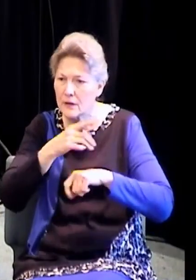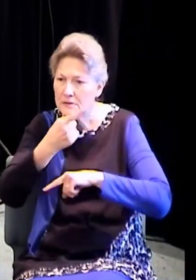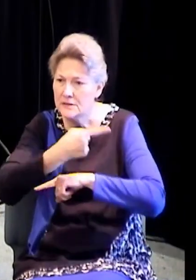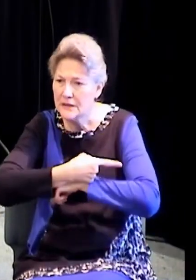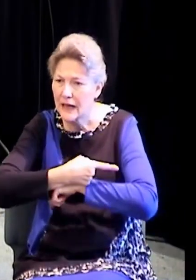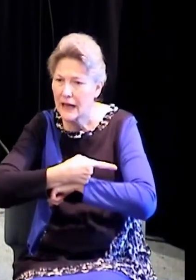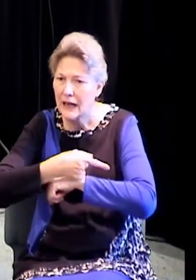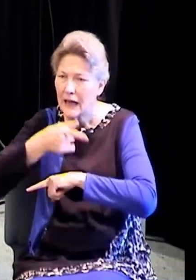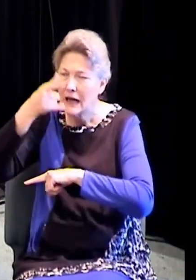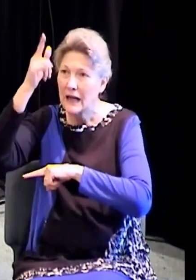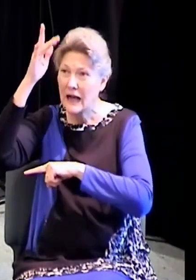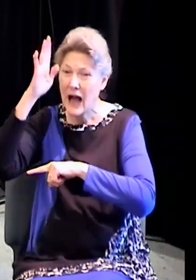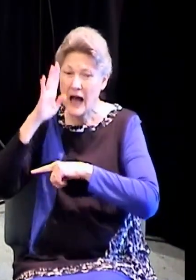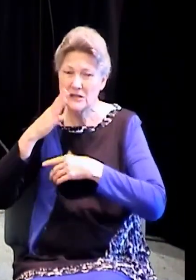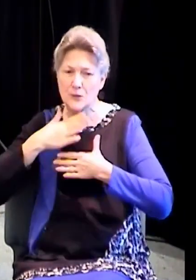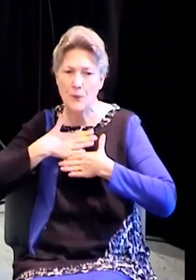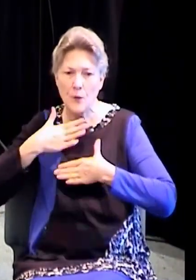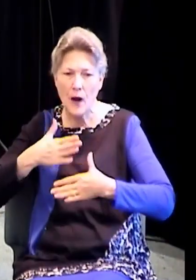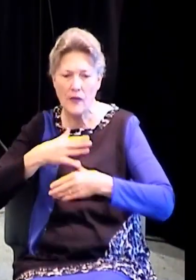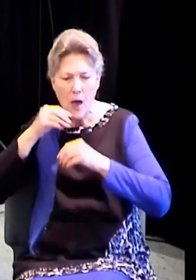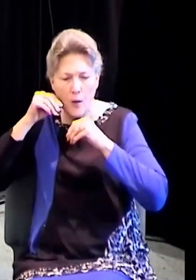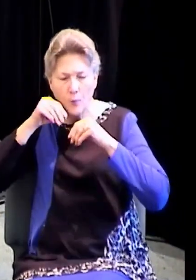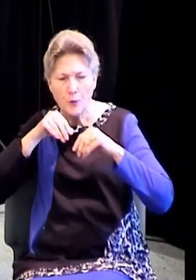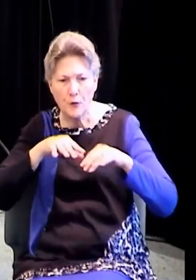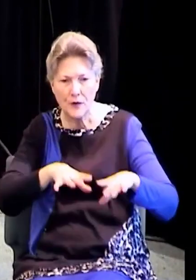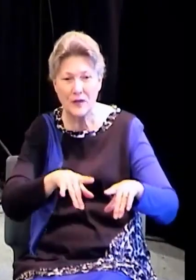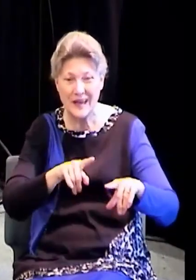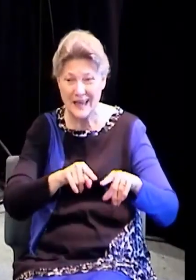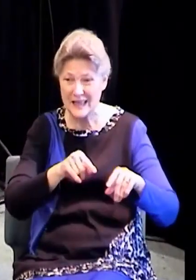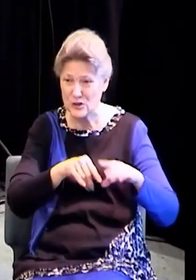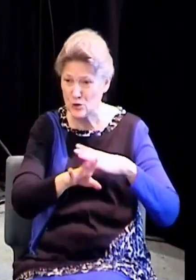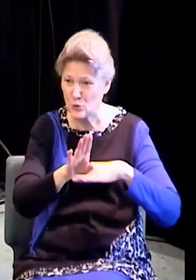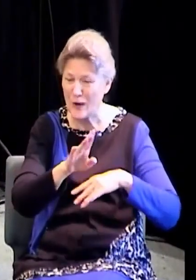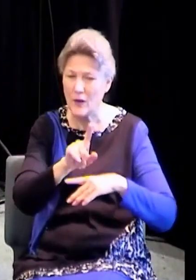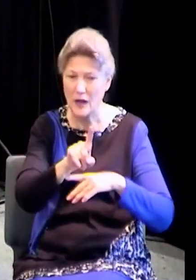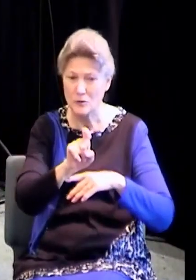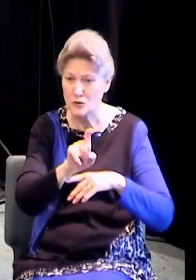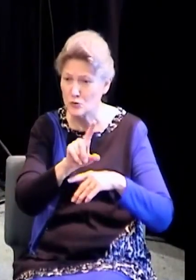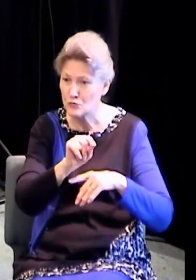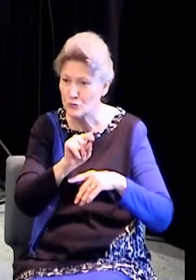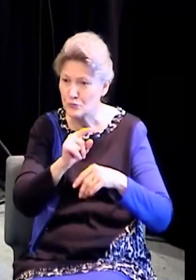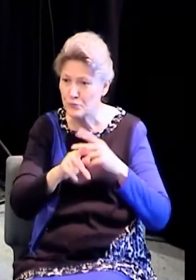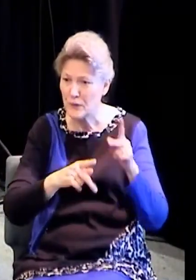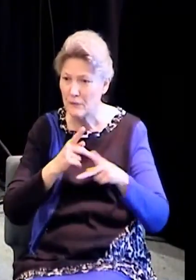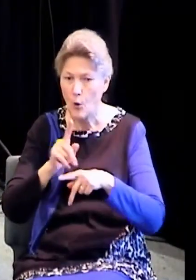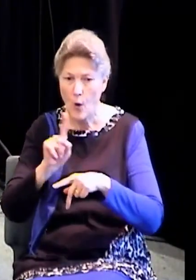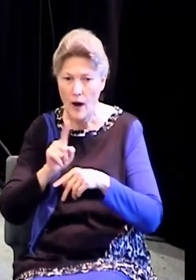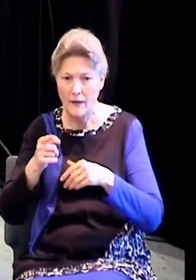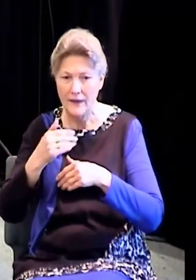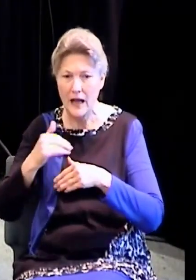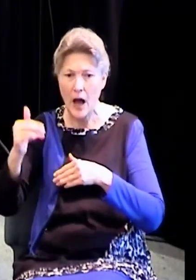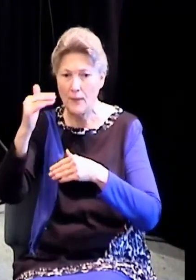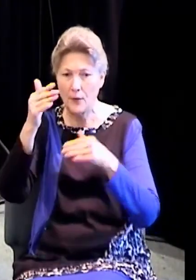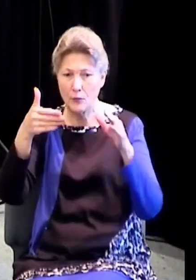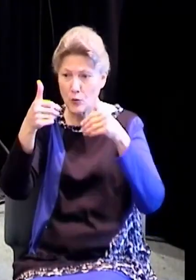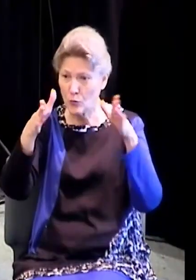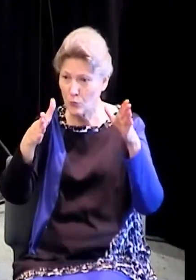them that were dead in trespasses and sins, and they became alive and became a living soul. The lungs, the spiritual lungs that they had before